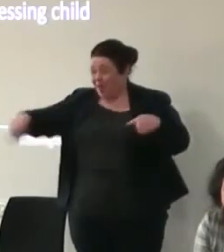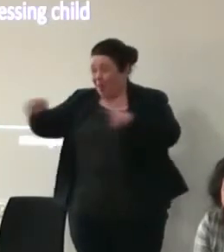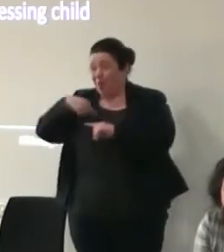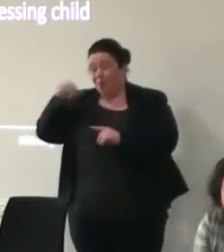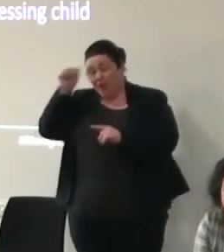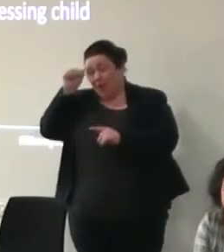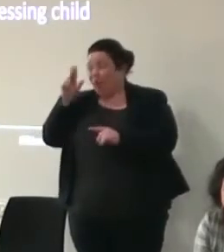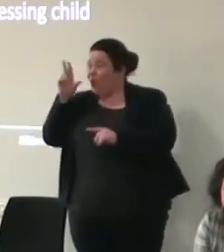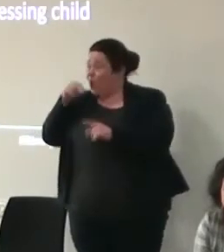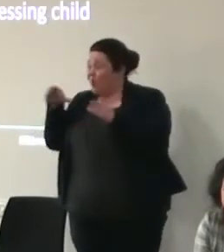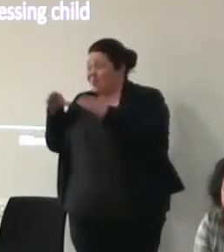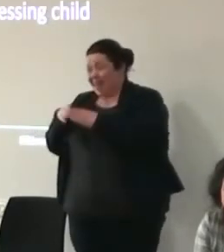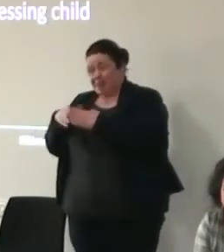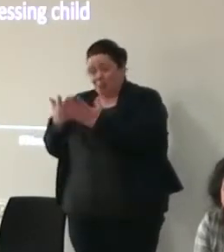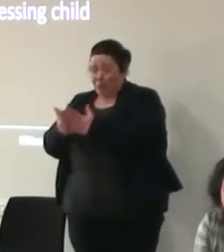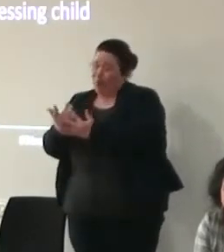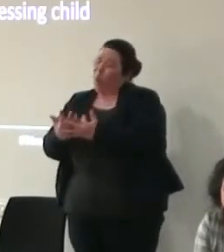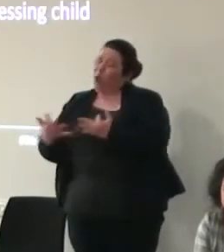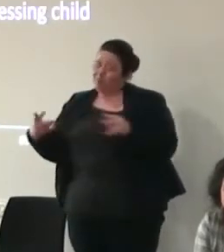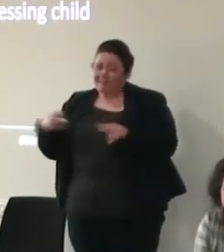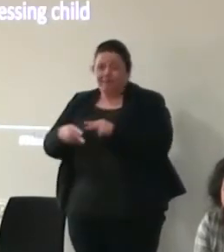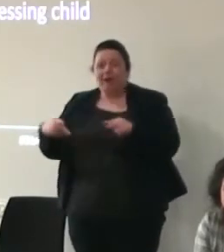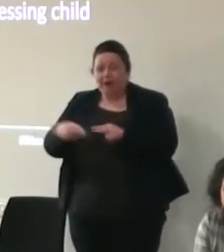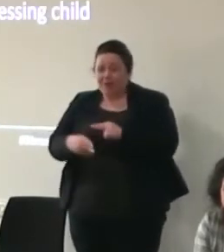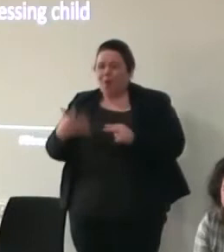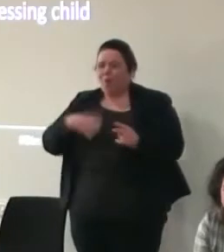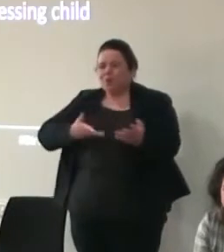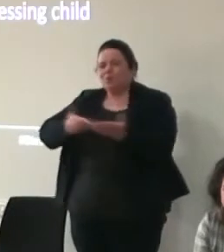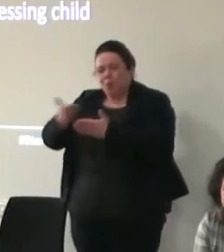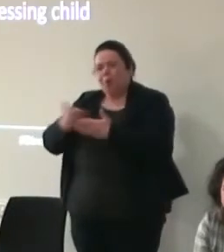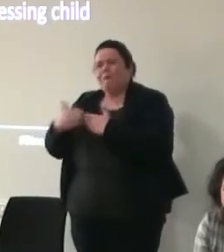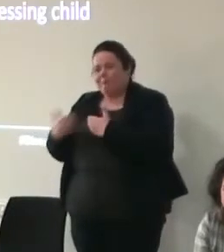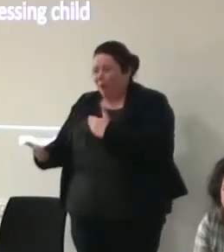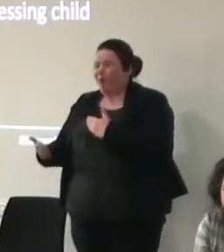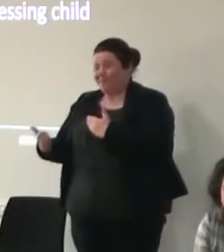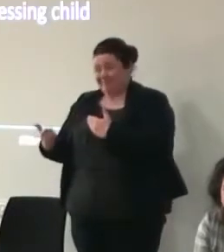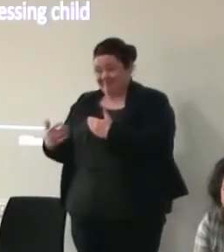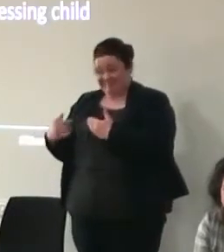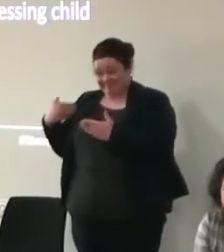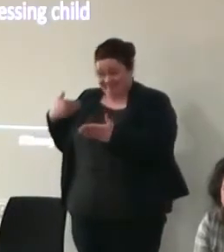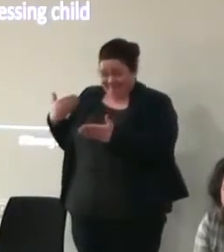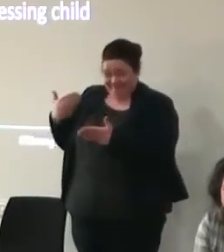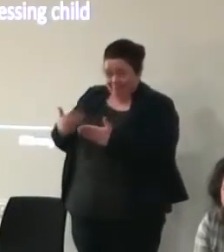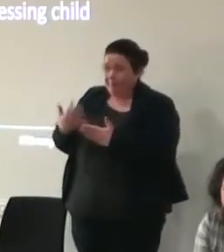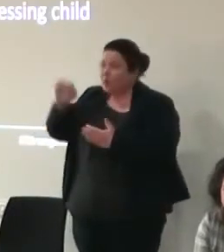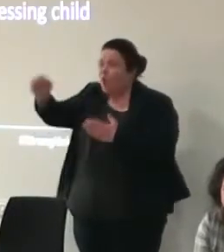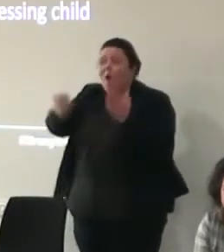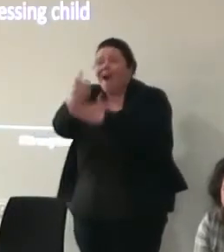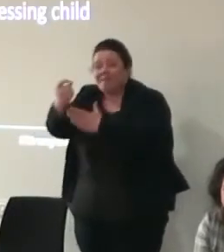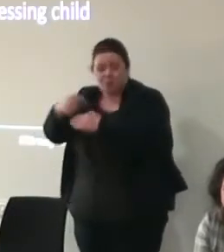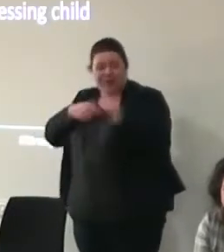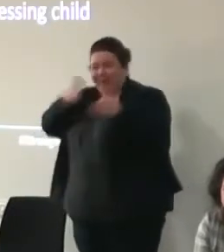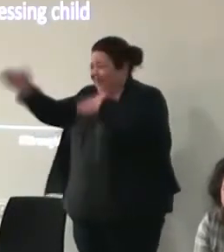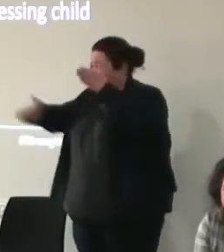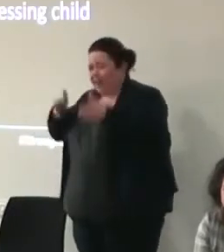you know the youth sector is suffering lots of cuts but we want to talk to you more and we don't do that enough we don't go to each other's events so which is why I'm so